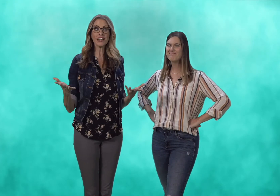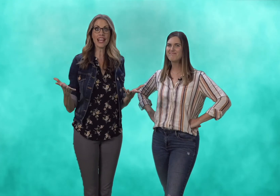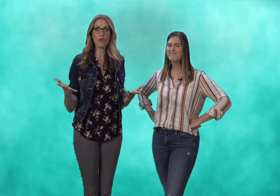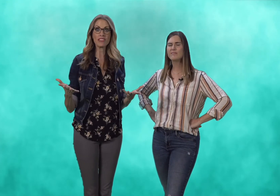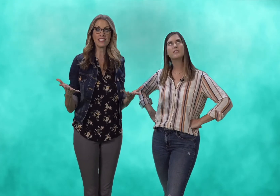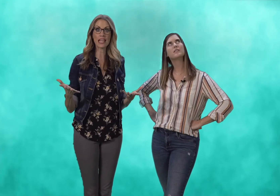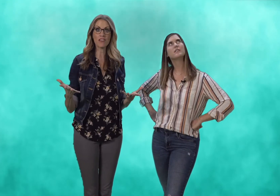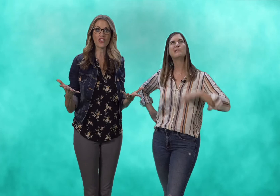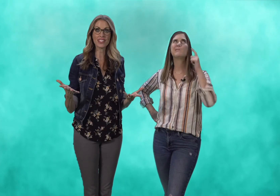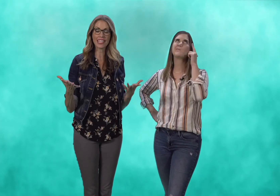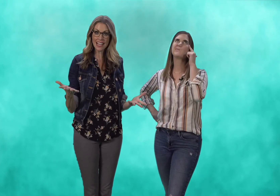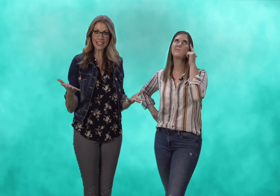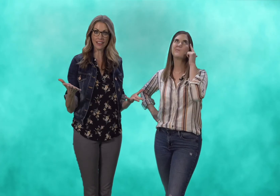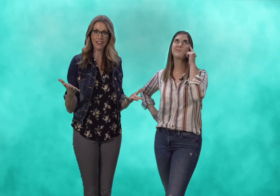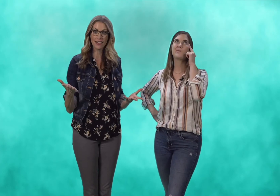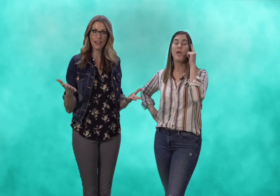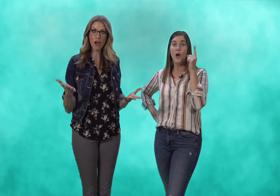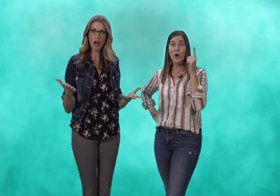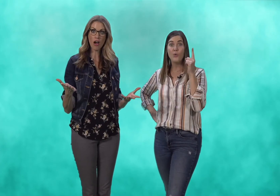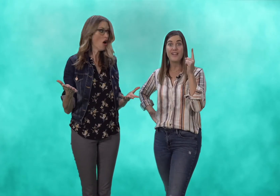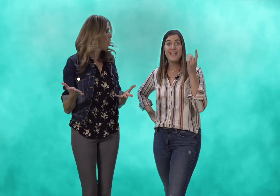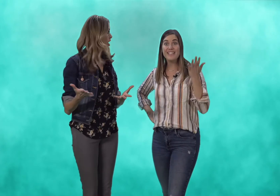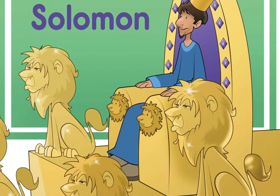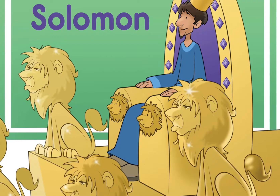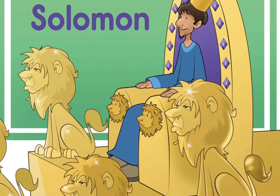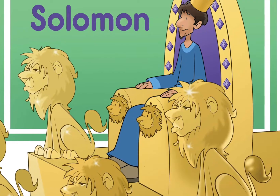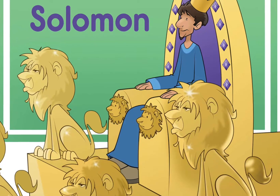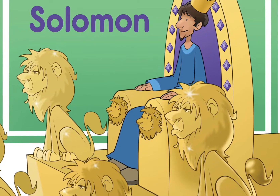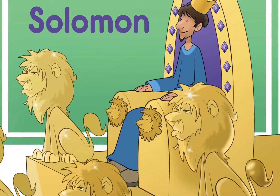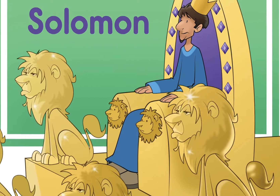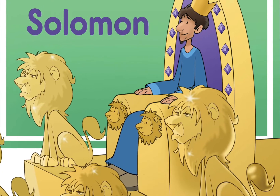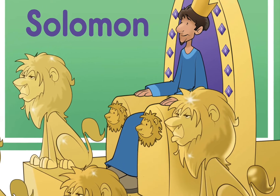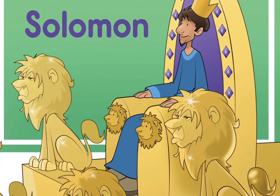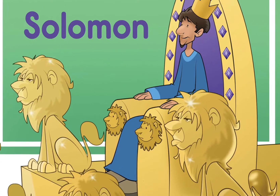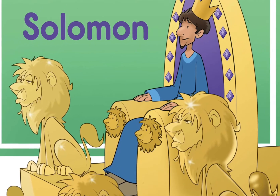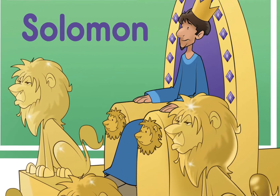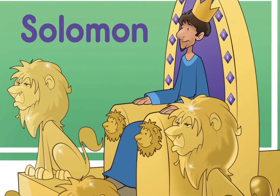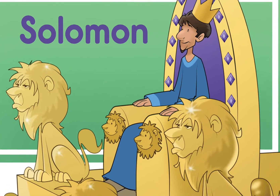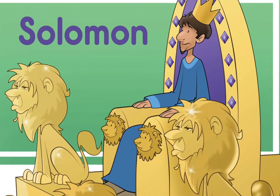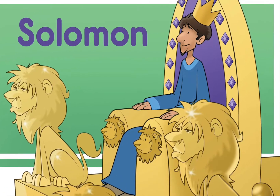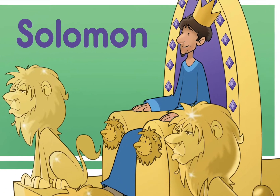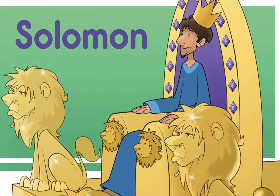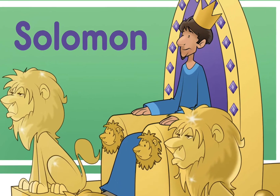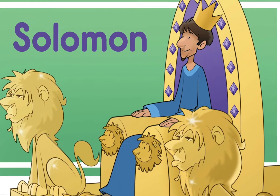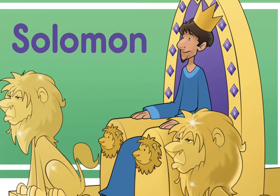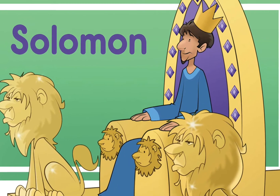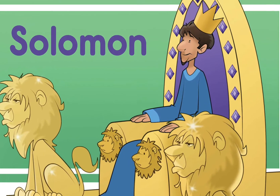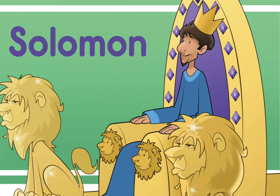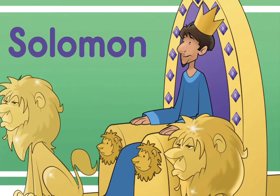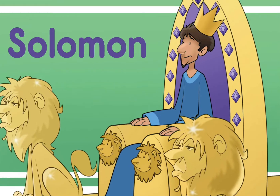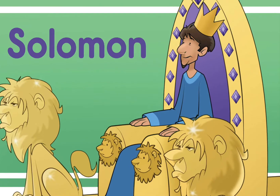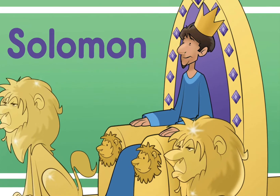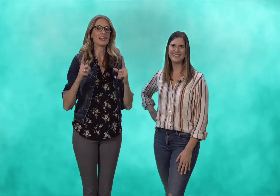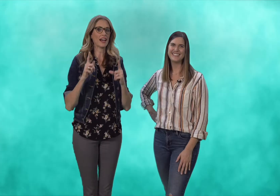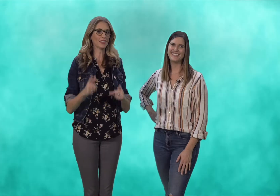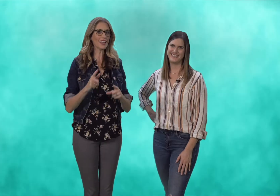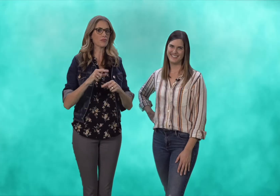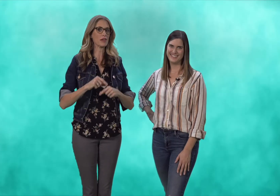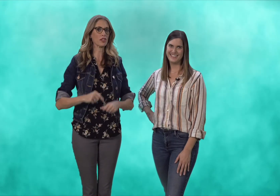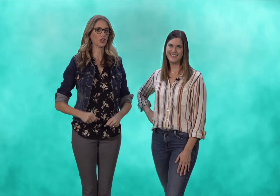tell me the name of this king oh king solomon that's right miss erica his name is solomon now lastly we learned